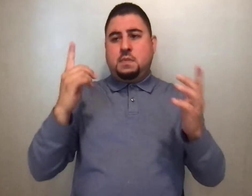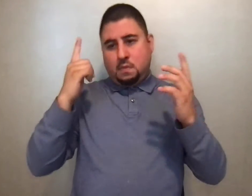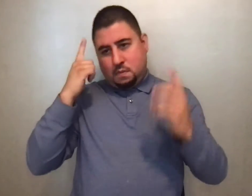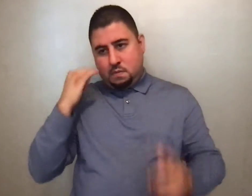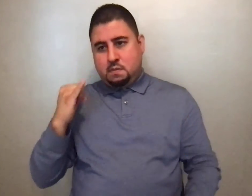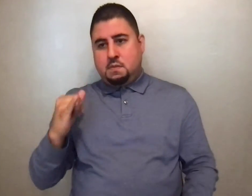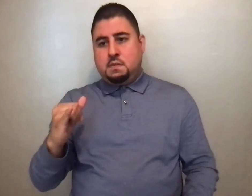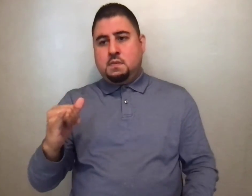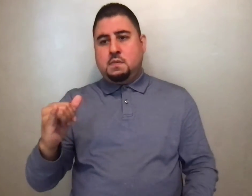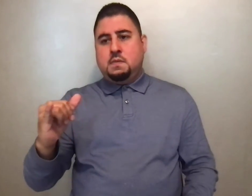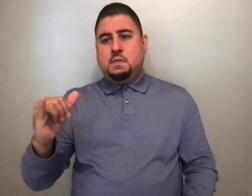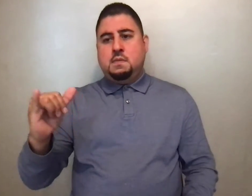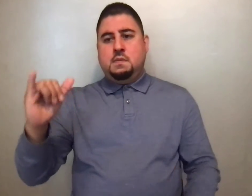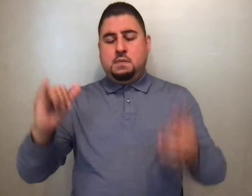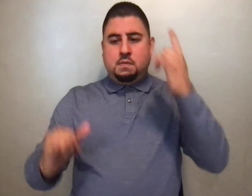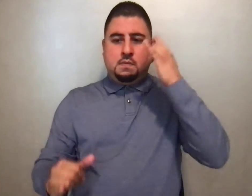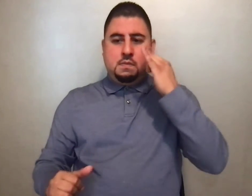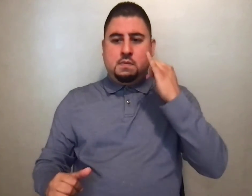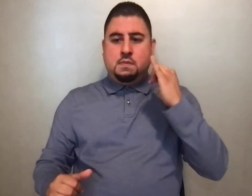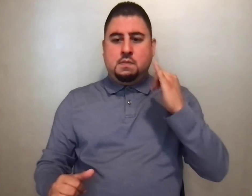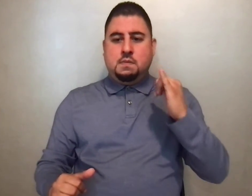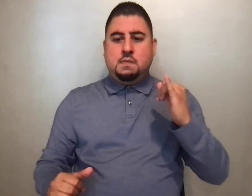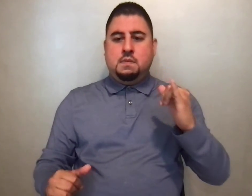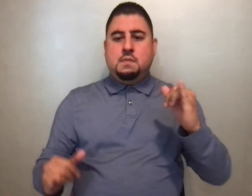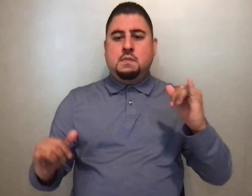And ever. Amen.